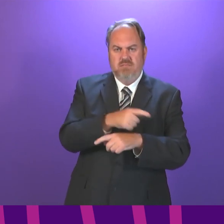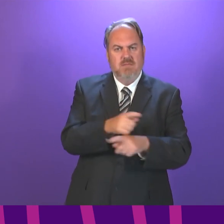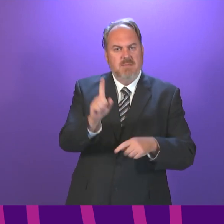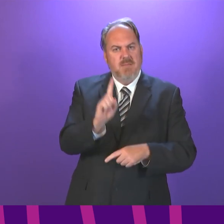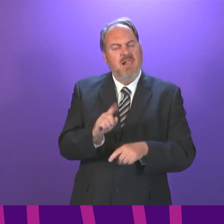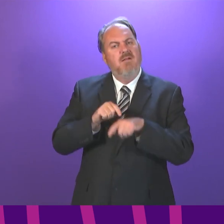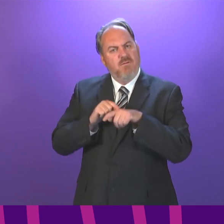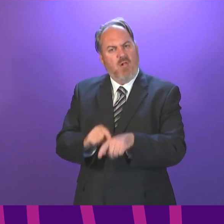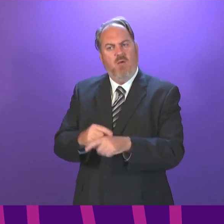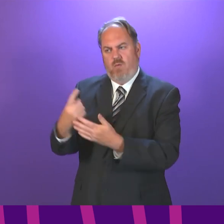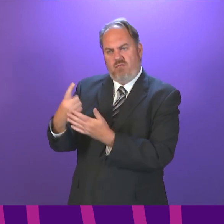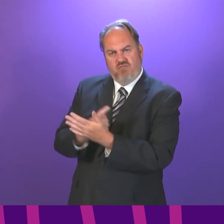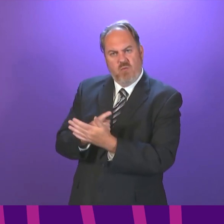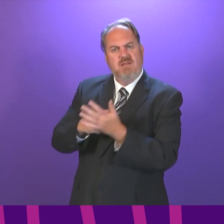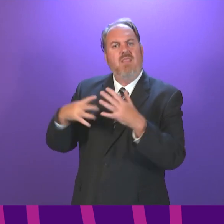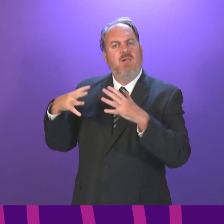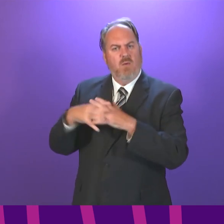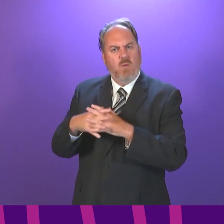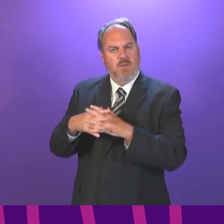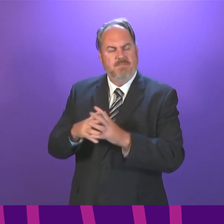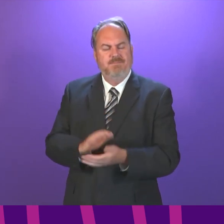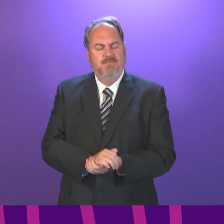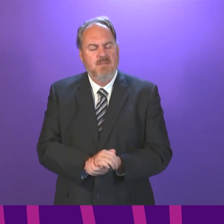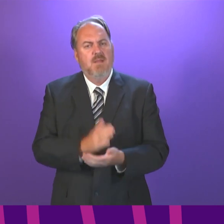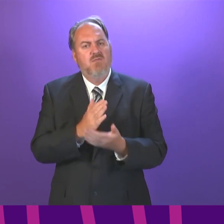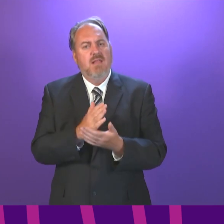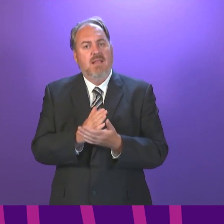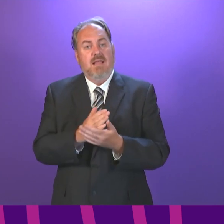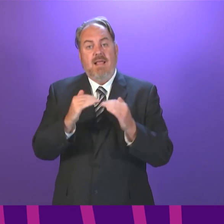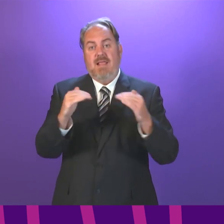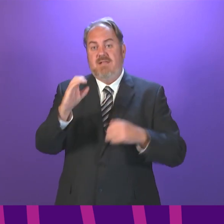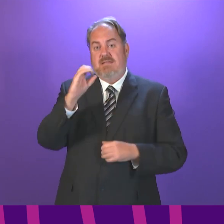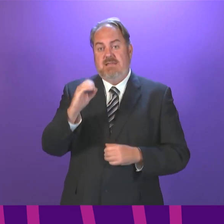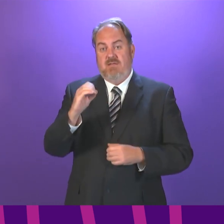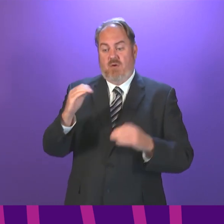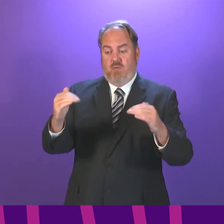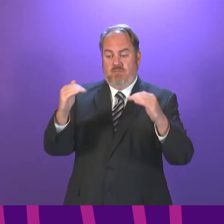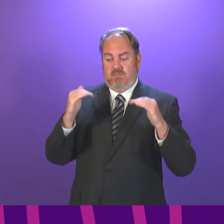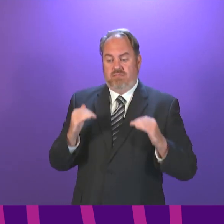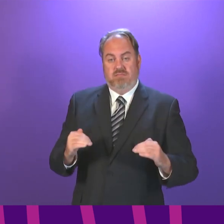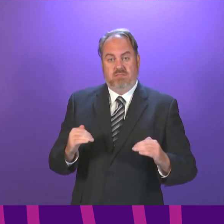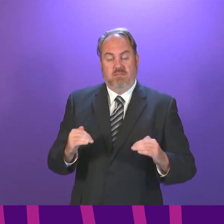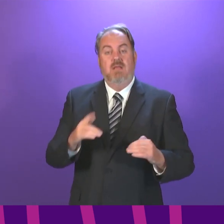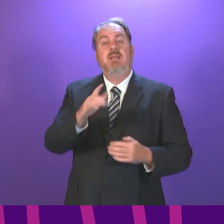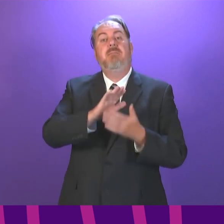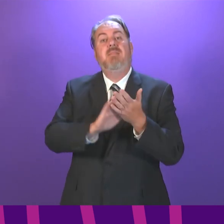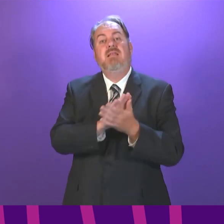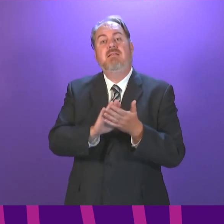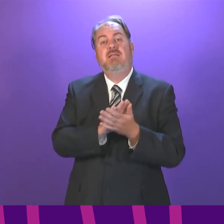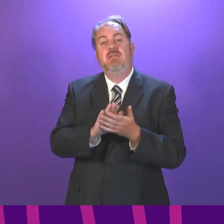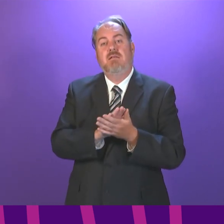move beyond level zero. The move beyond level zero will entail the lifting of most of the remaining